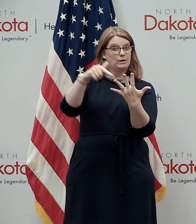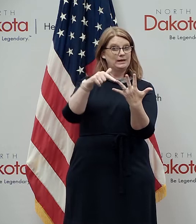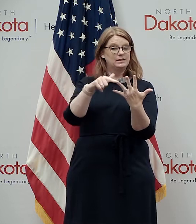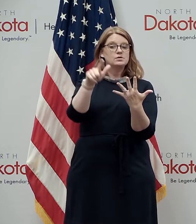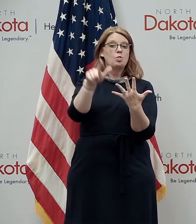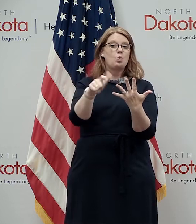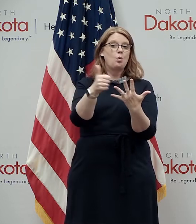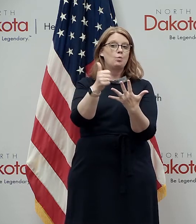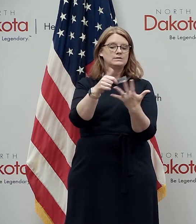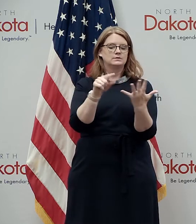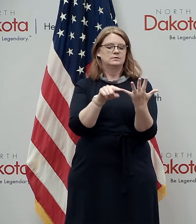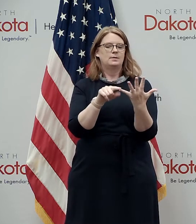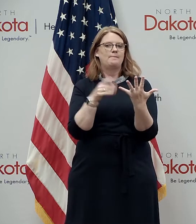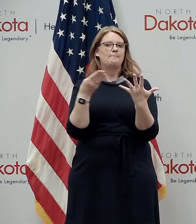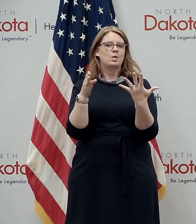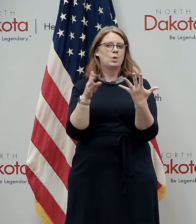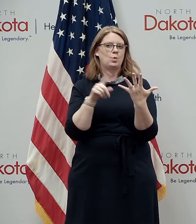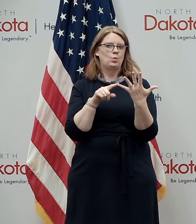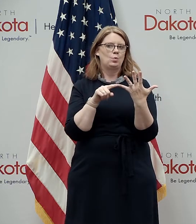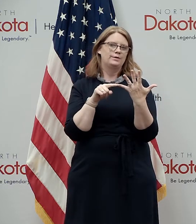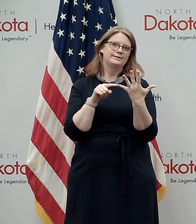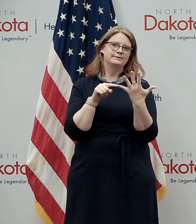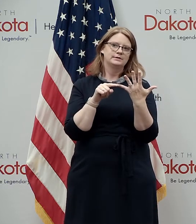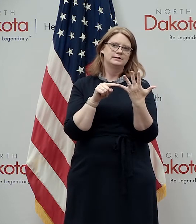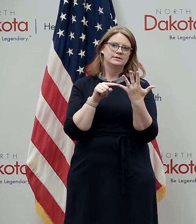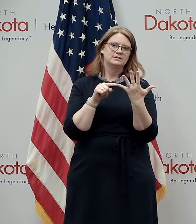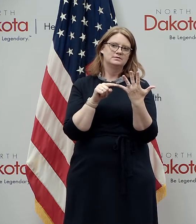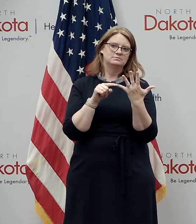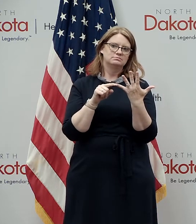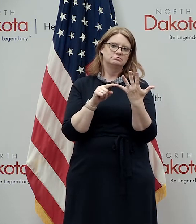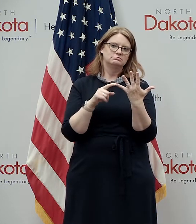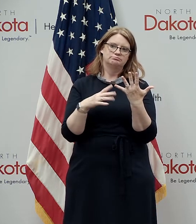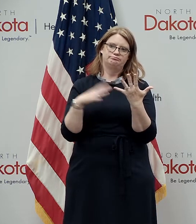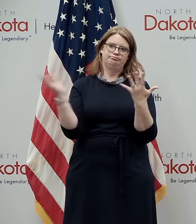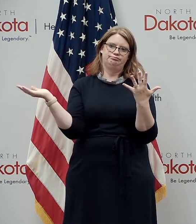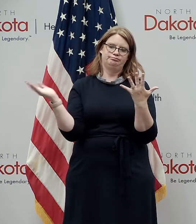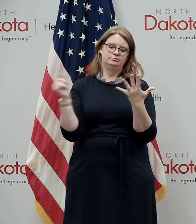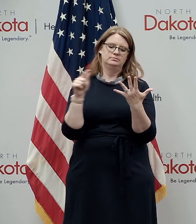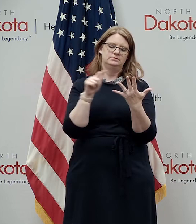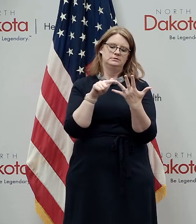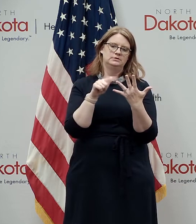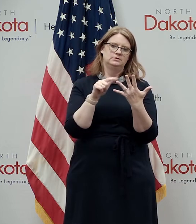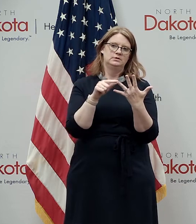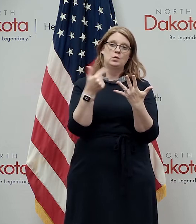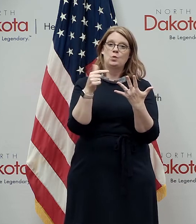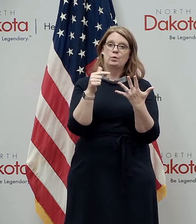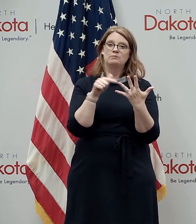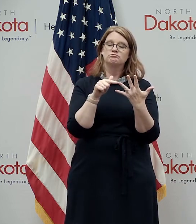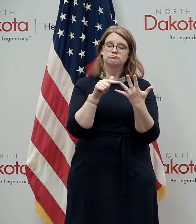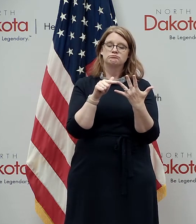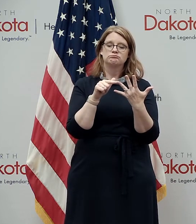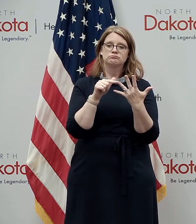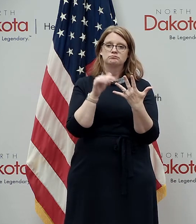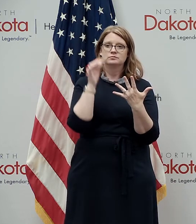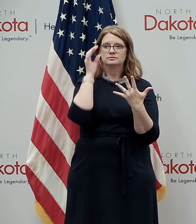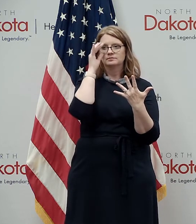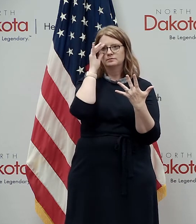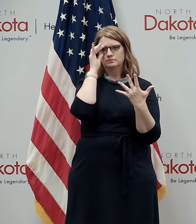risk uh blue is the um 100 open we're in we're in green uh i